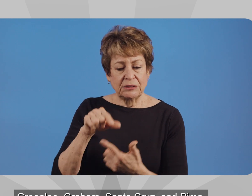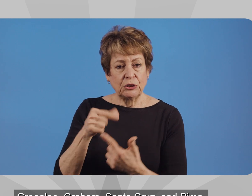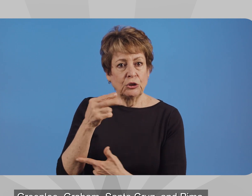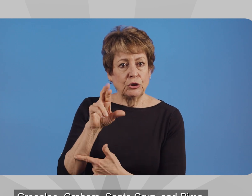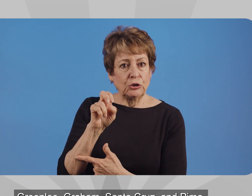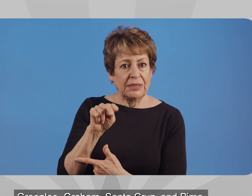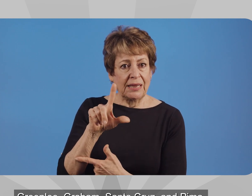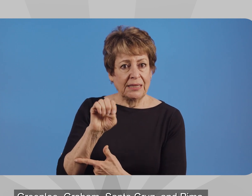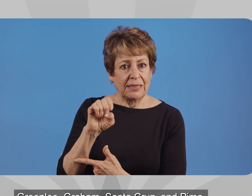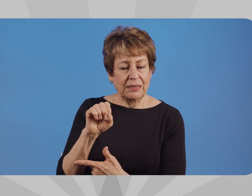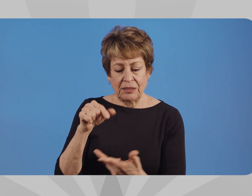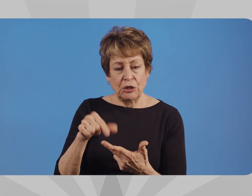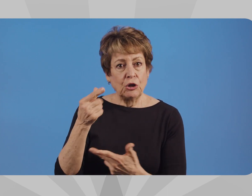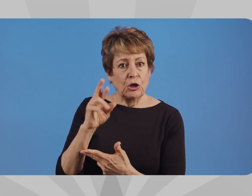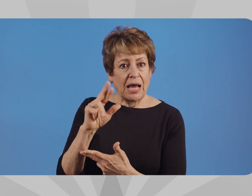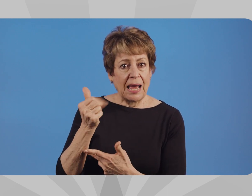Santa Cruz, and Pima.